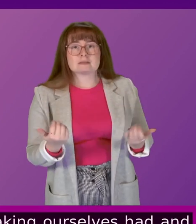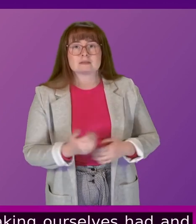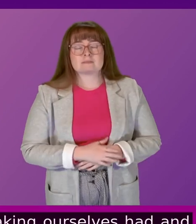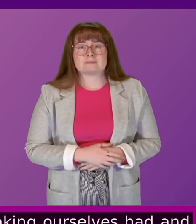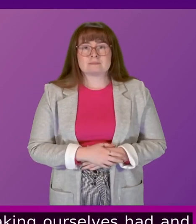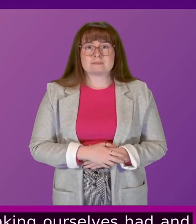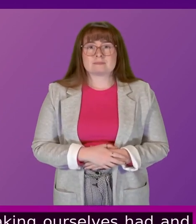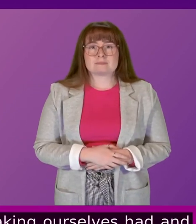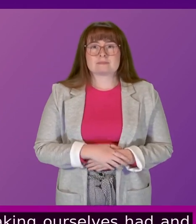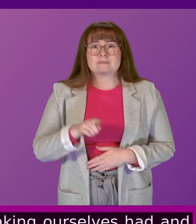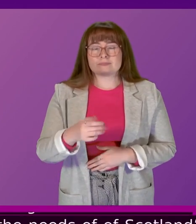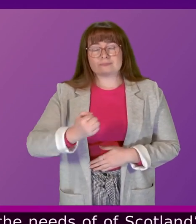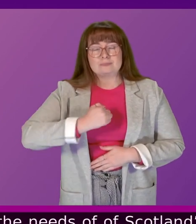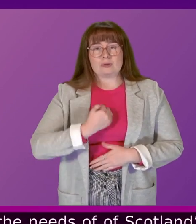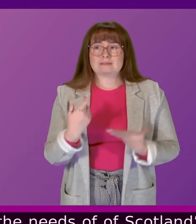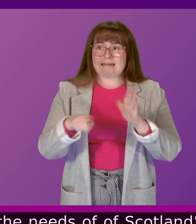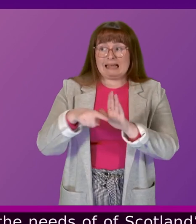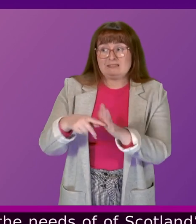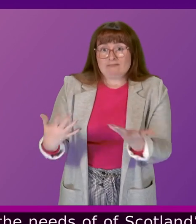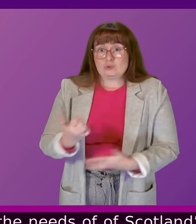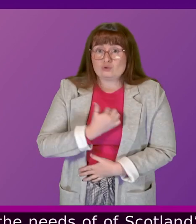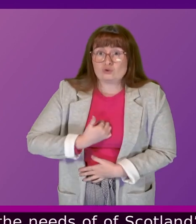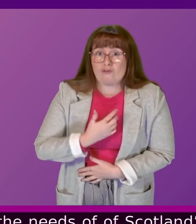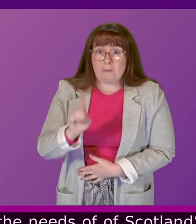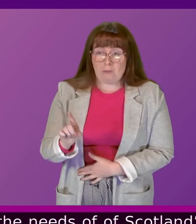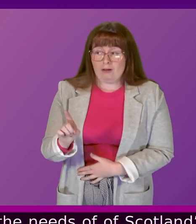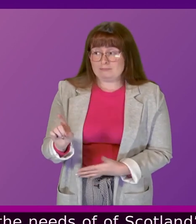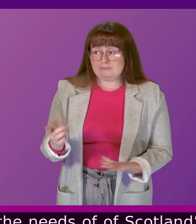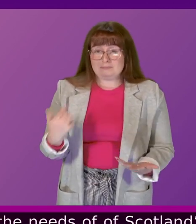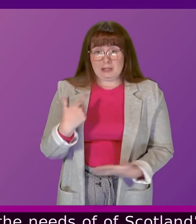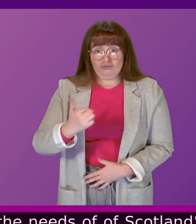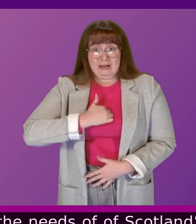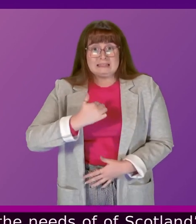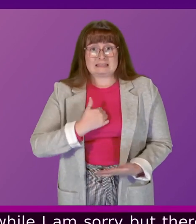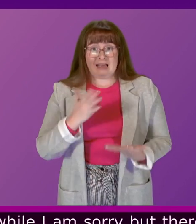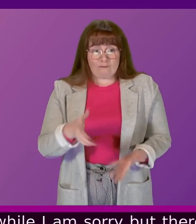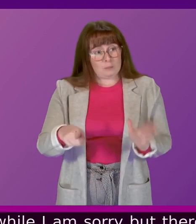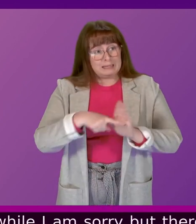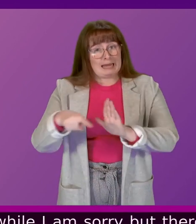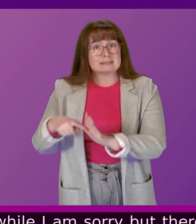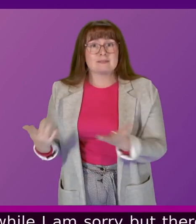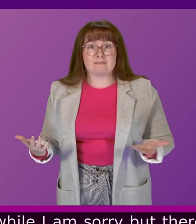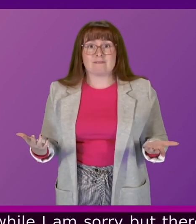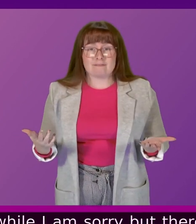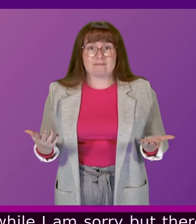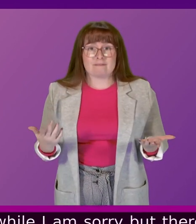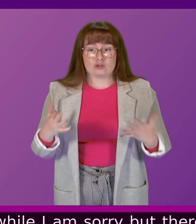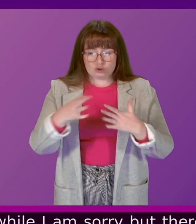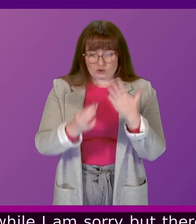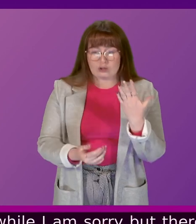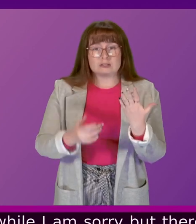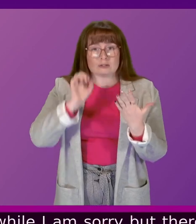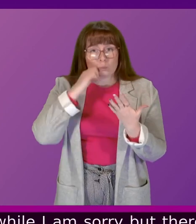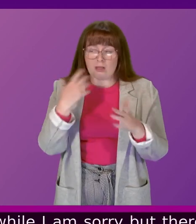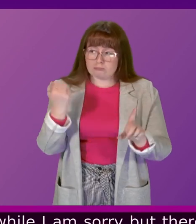services. The negativity, well I'm sorry but there's a lot to be negative about. Choices that are going to face